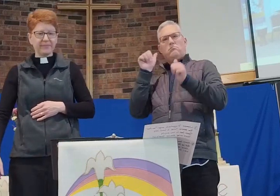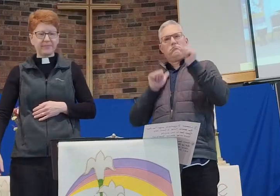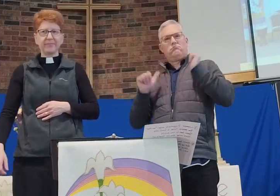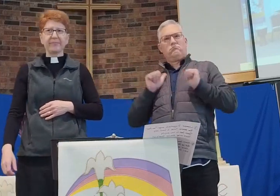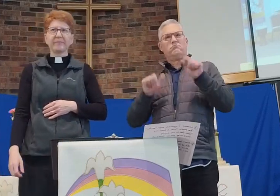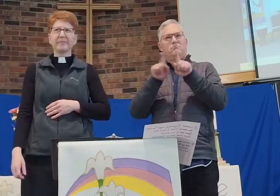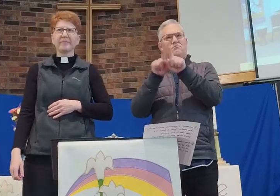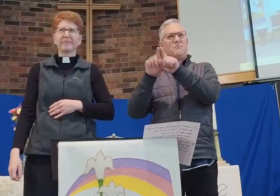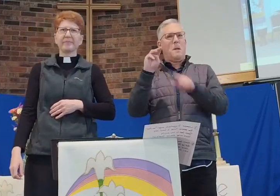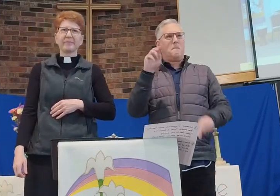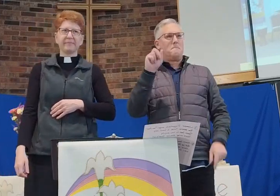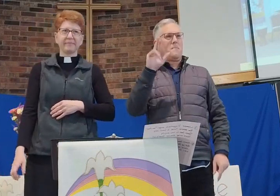nice to meet you.